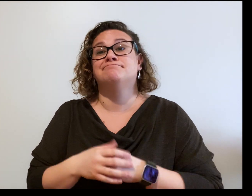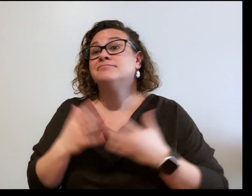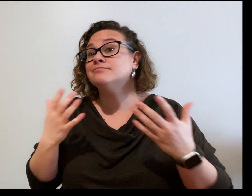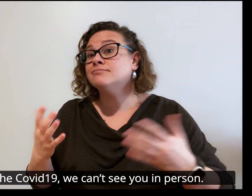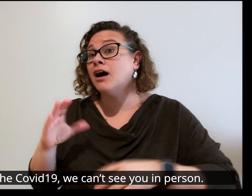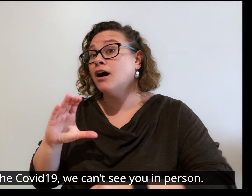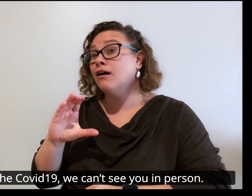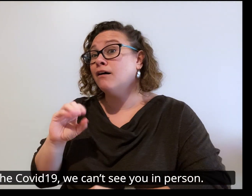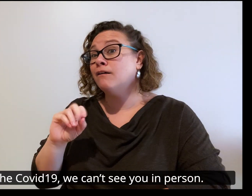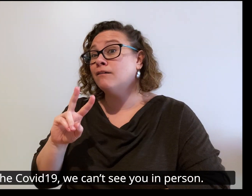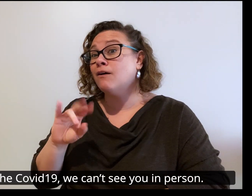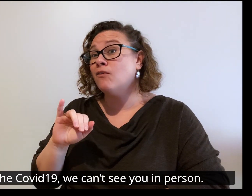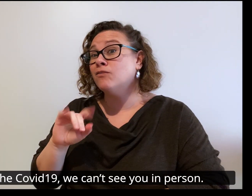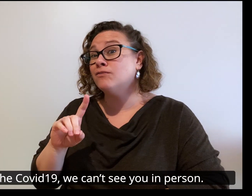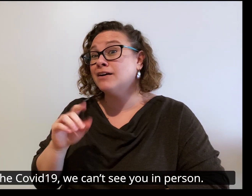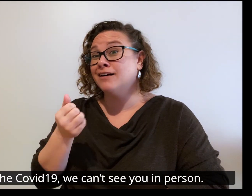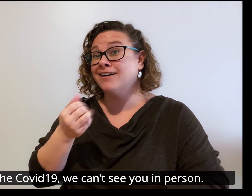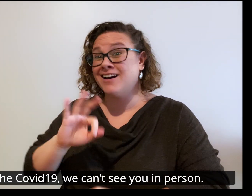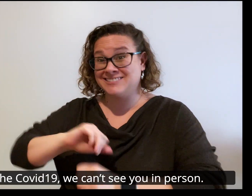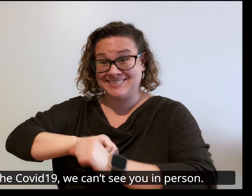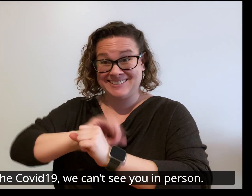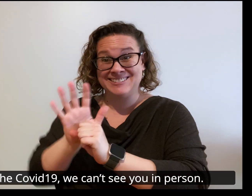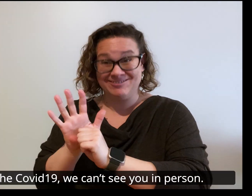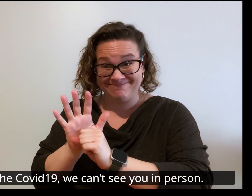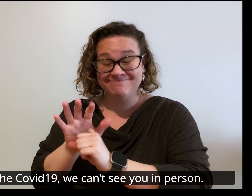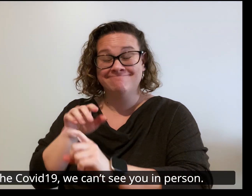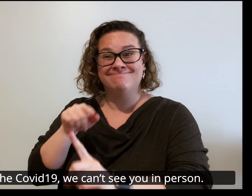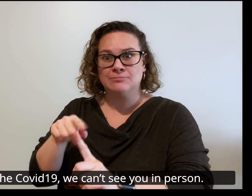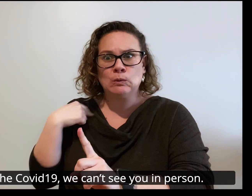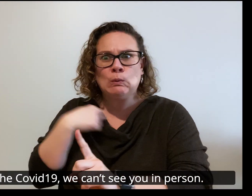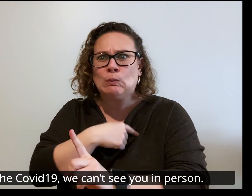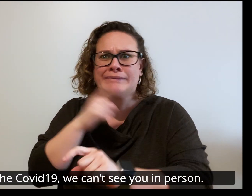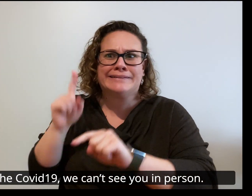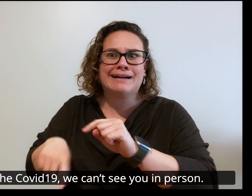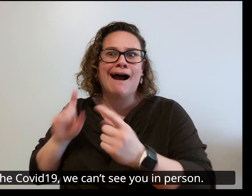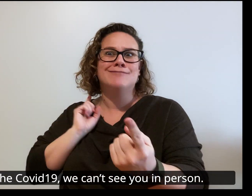Because of the COVID-19 virus, we can't see you in person.